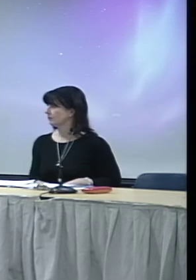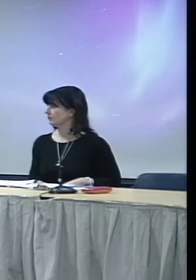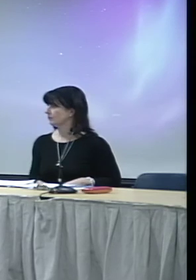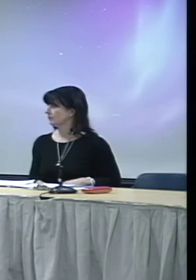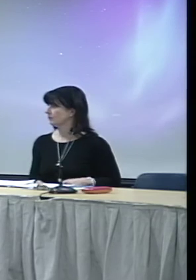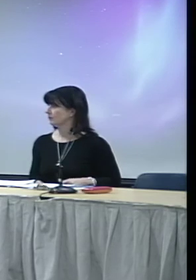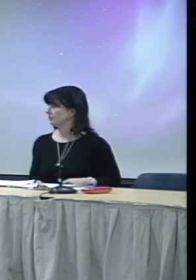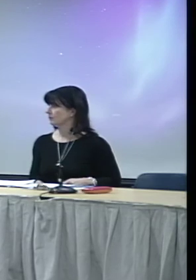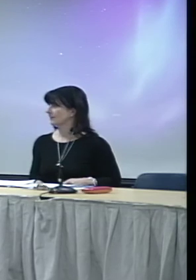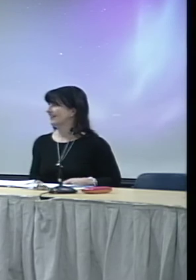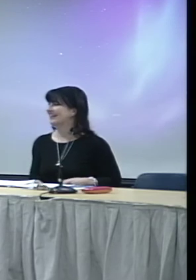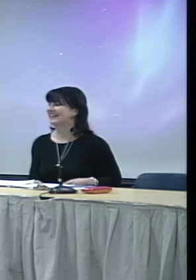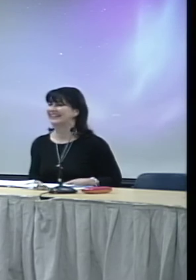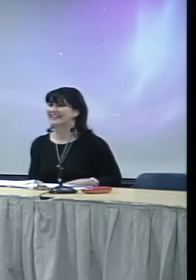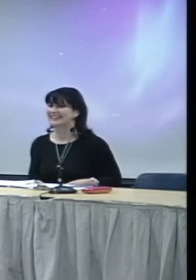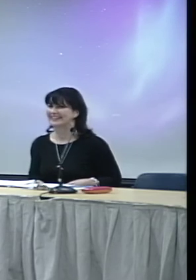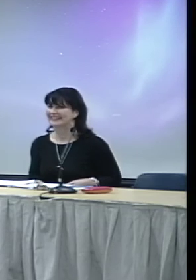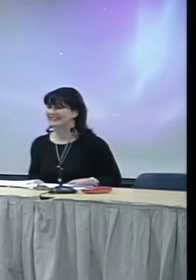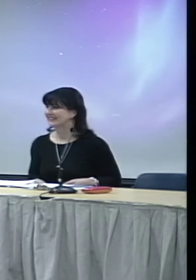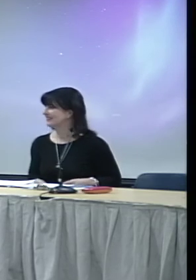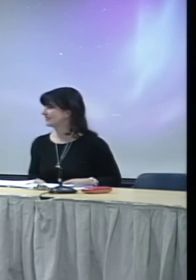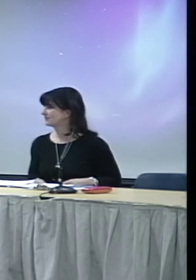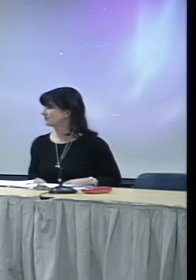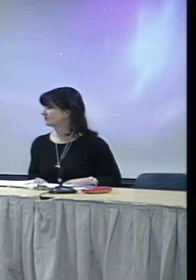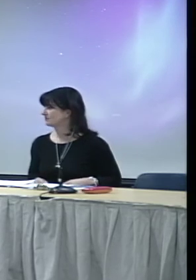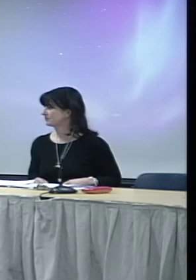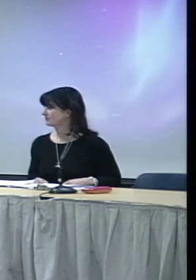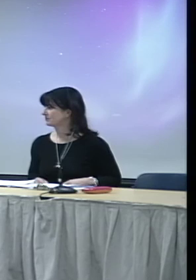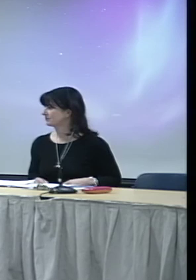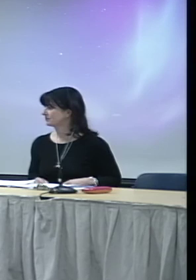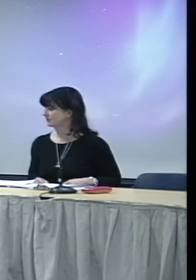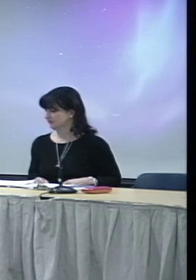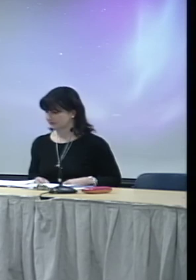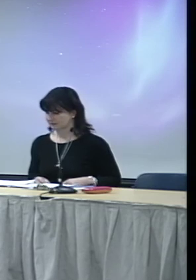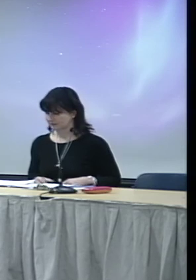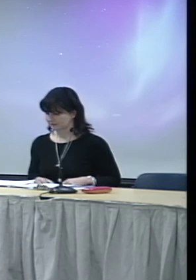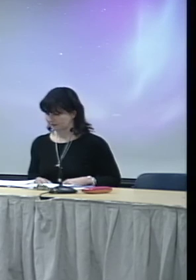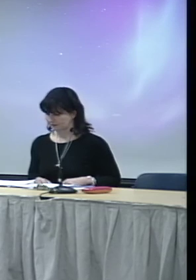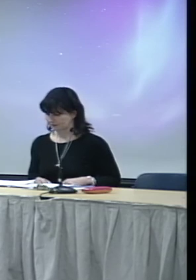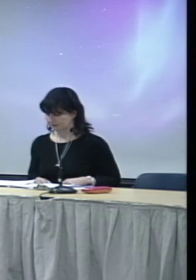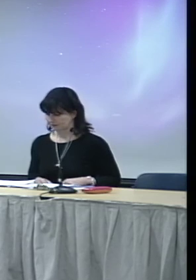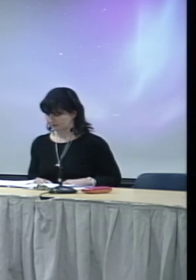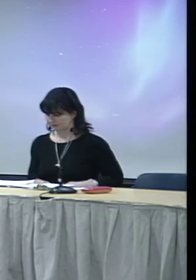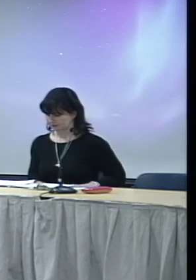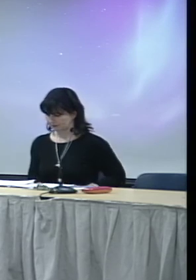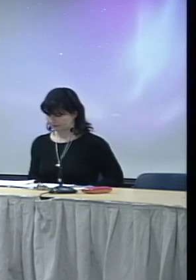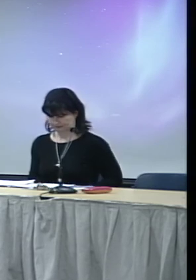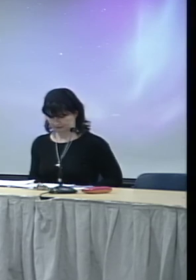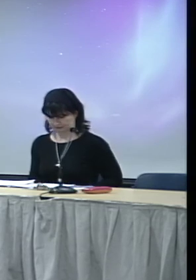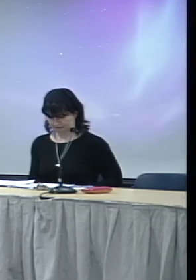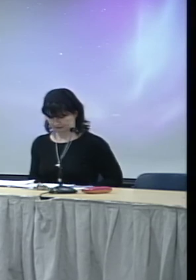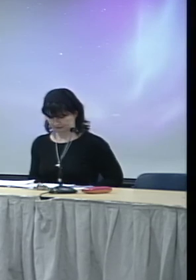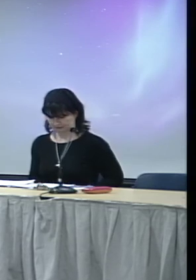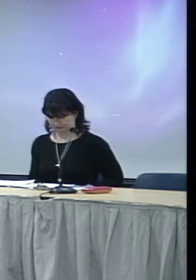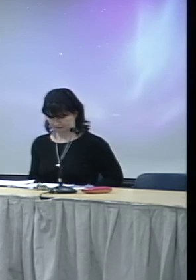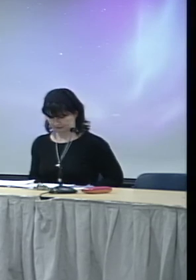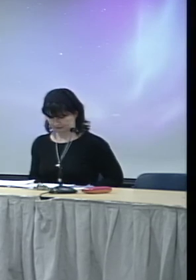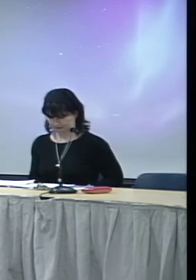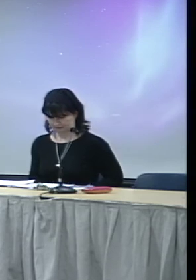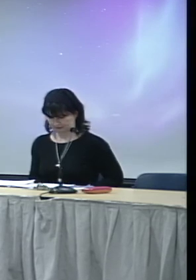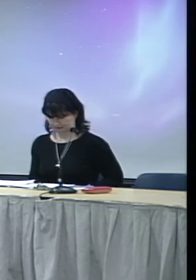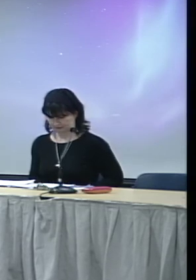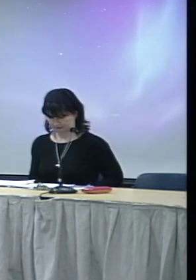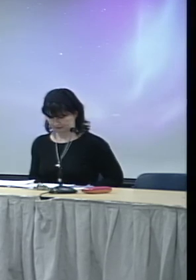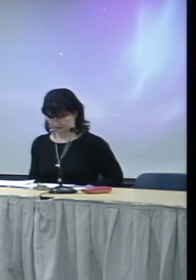Might be hard to read in the fine print. Thank God. But it specifically refers to, you know, just a general,